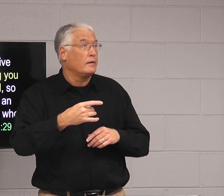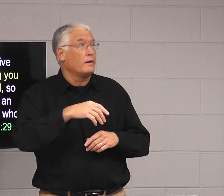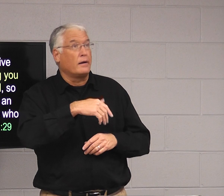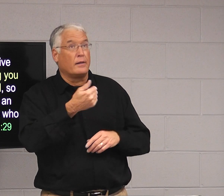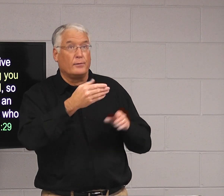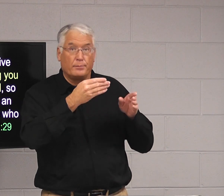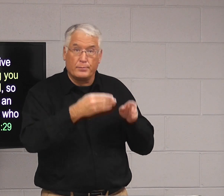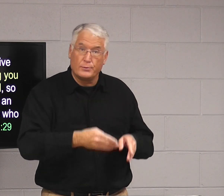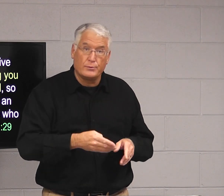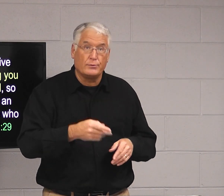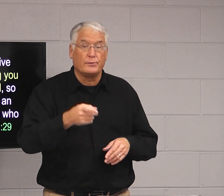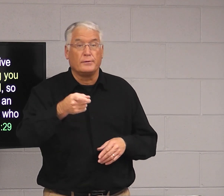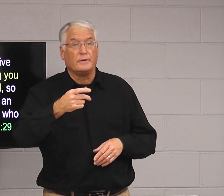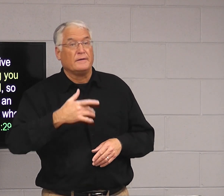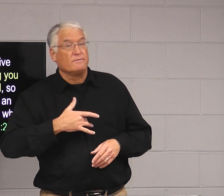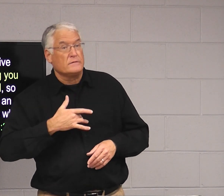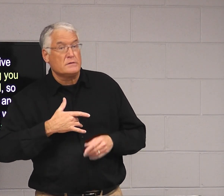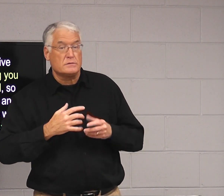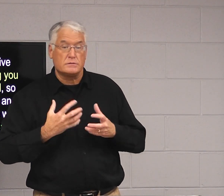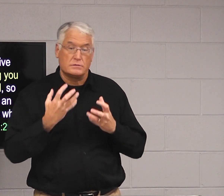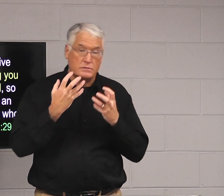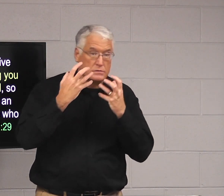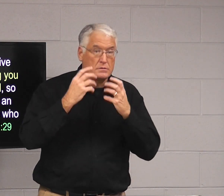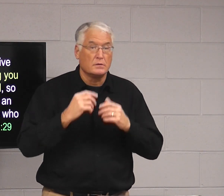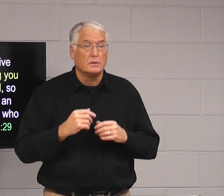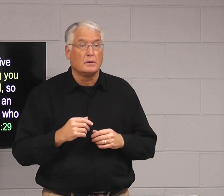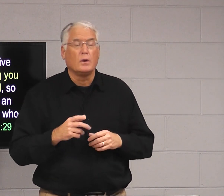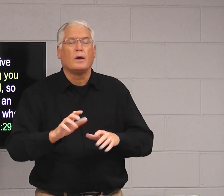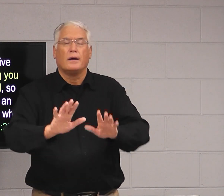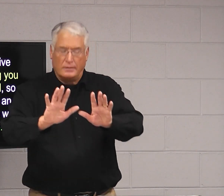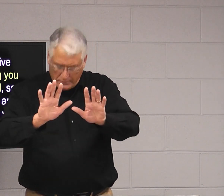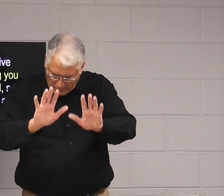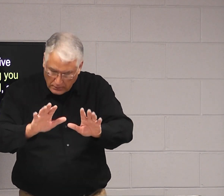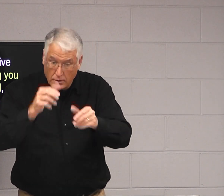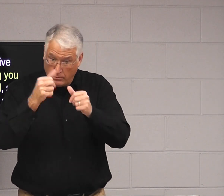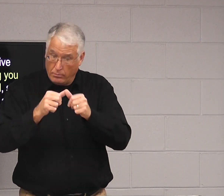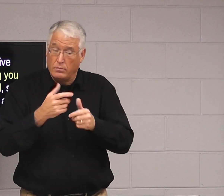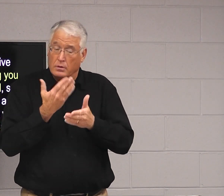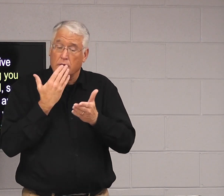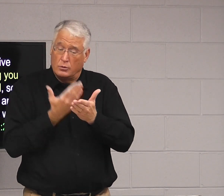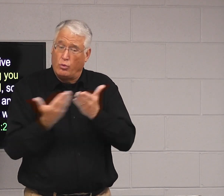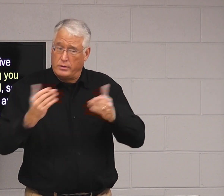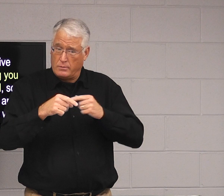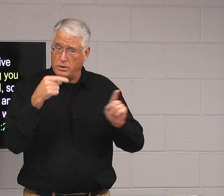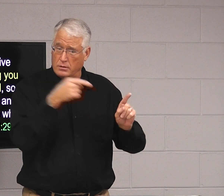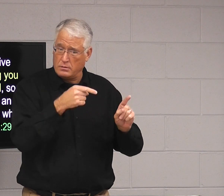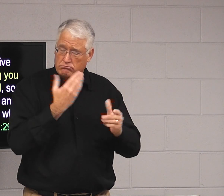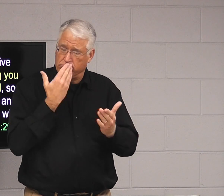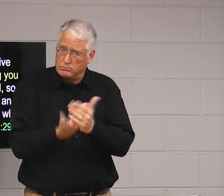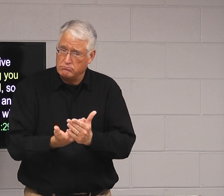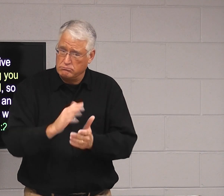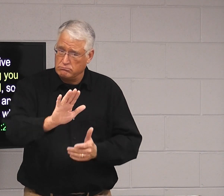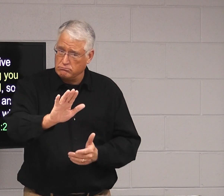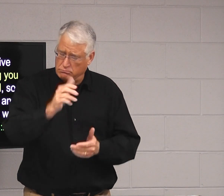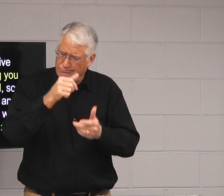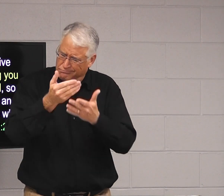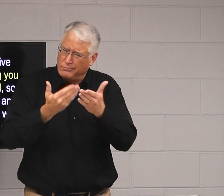don't like another person and they just feel frustrated and a little angry, you have to remember to say good things about that person.